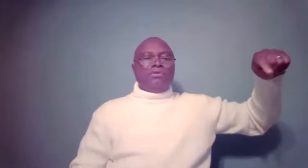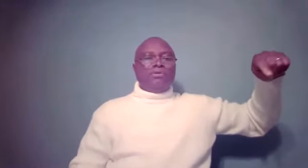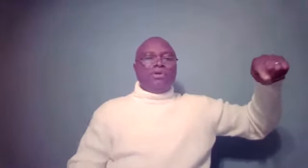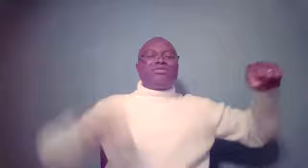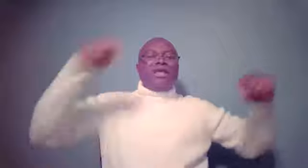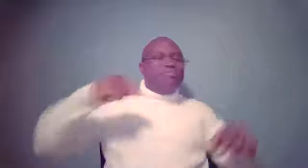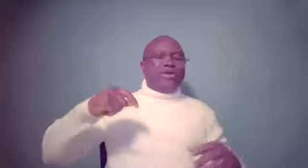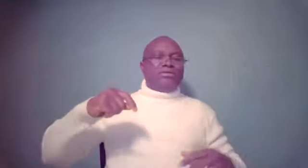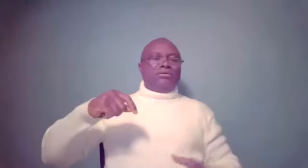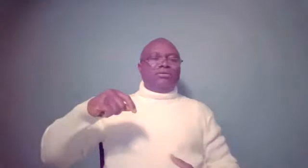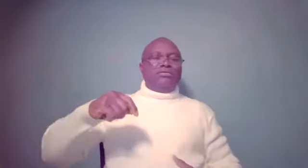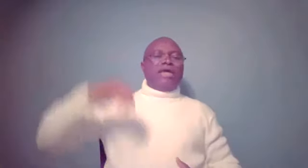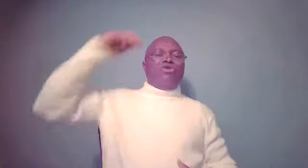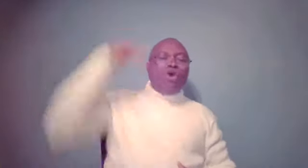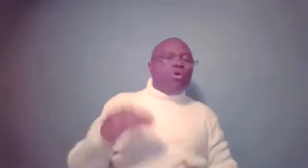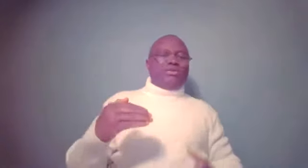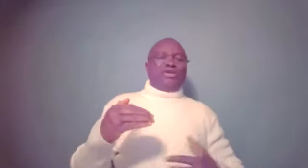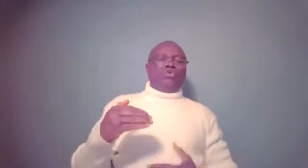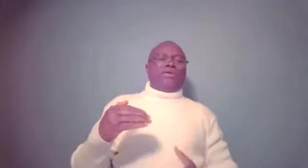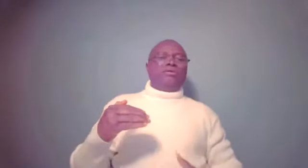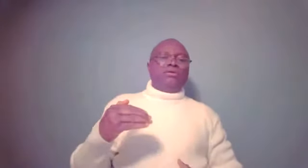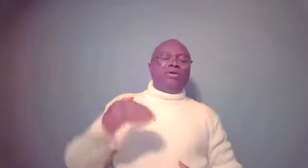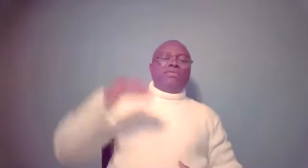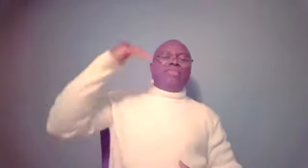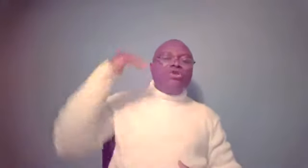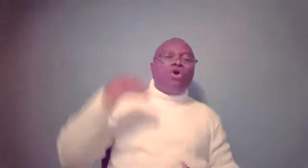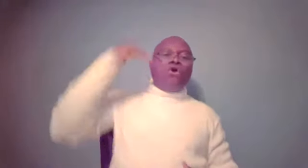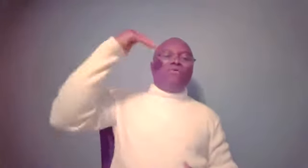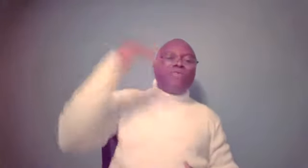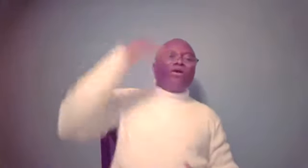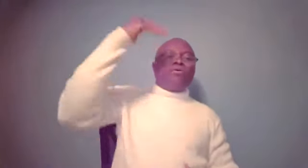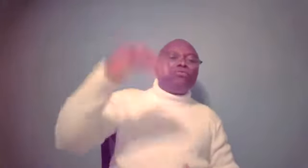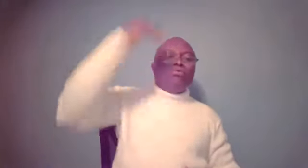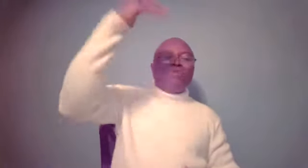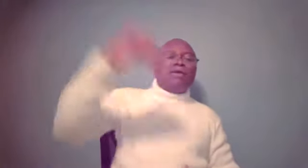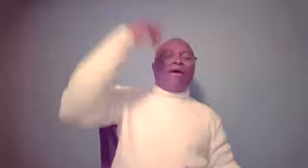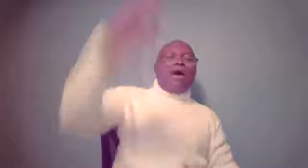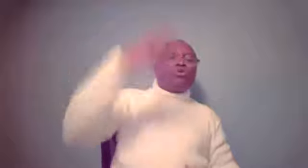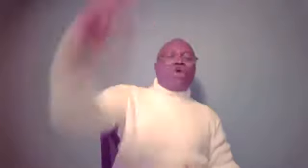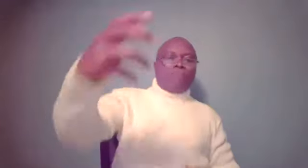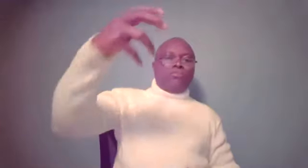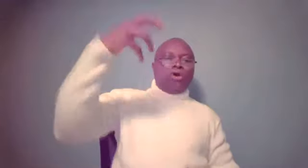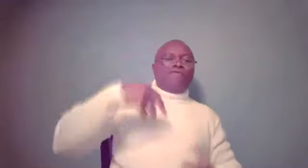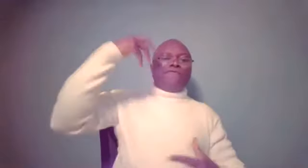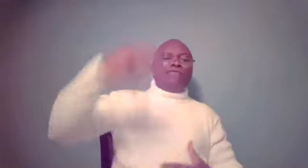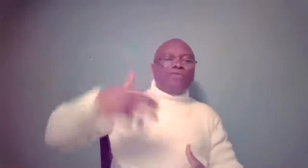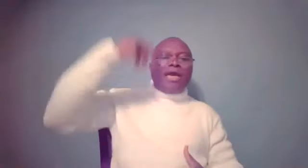It's deliberate. They know what they are doing. They know the outcome of their